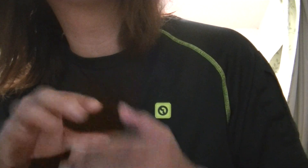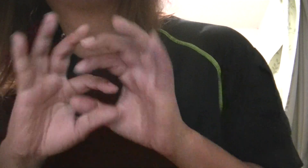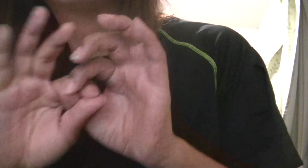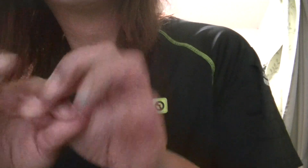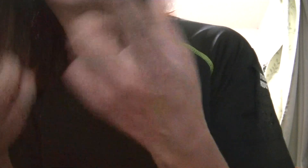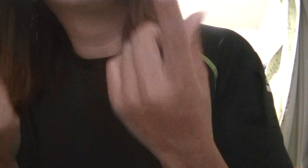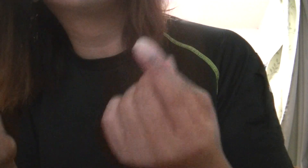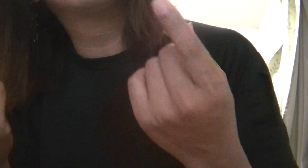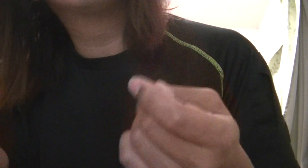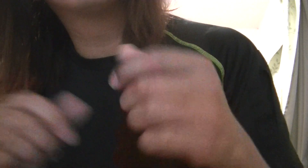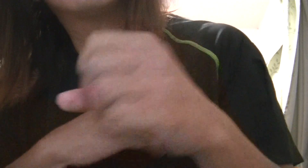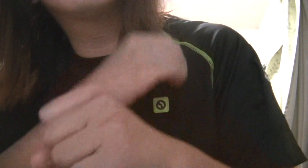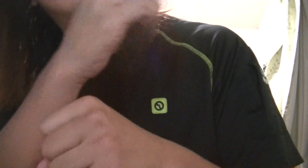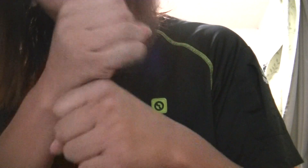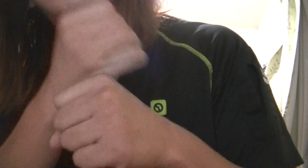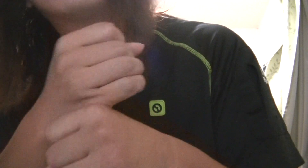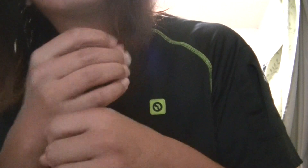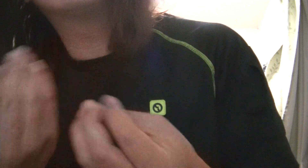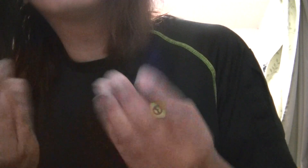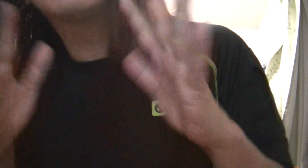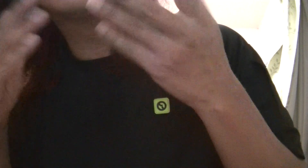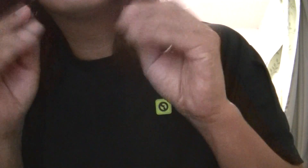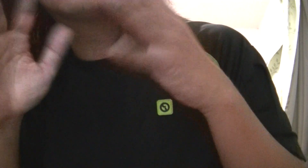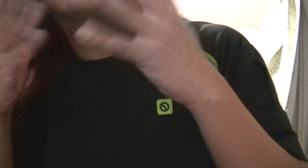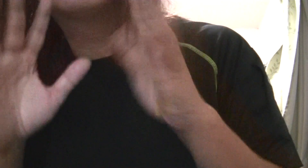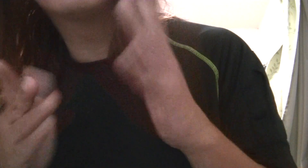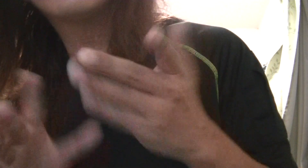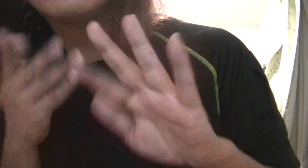true, we'll make a brighter day, just you and me.